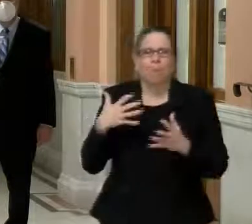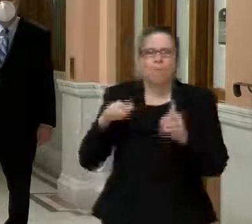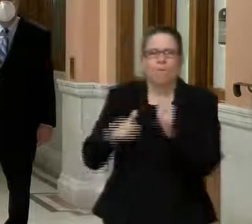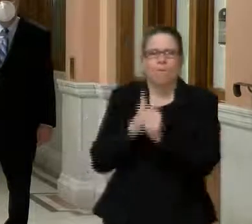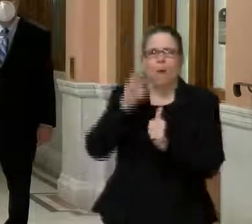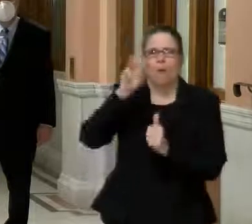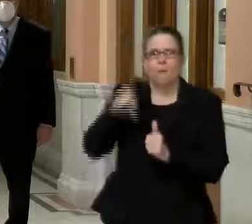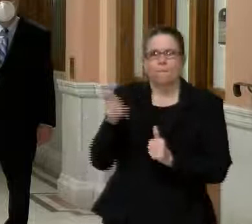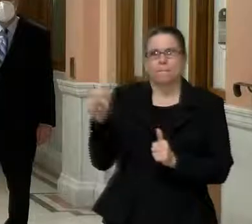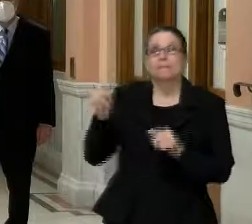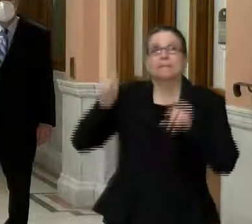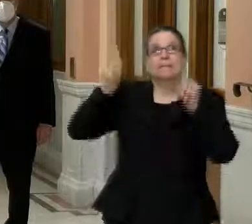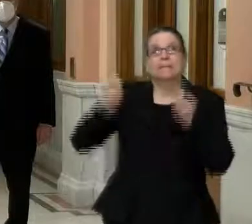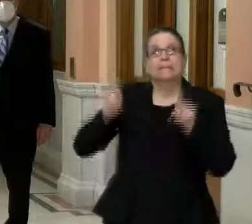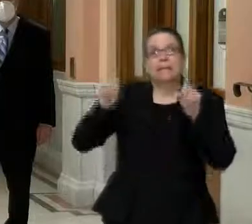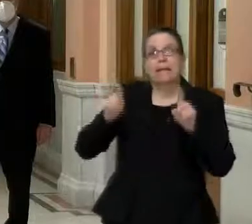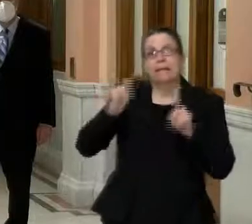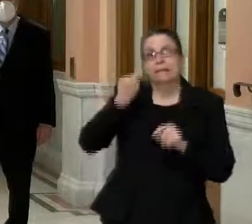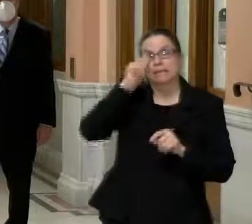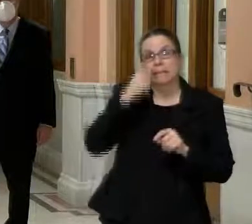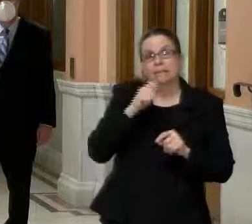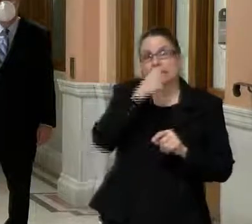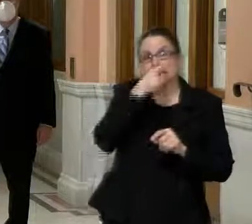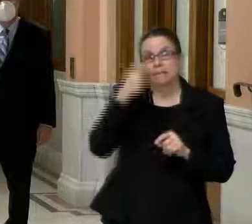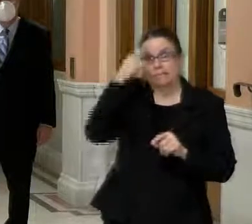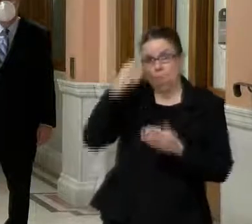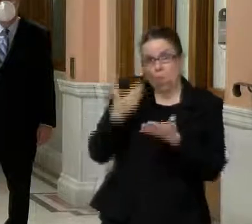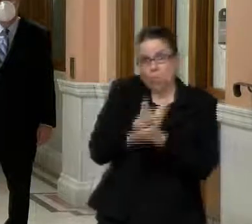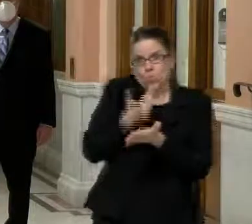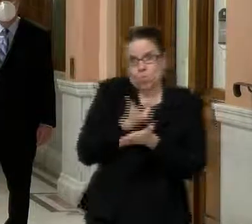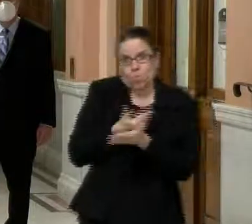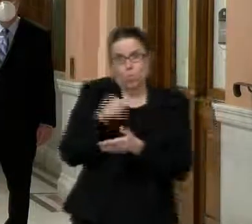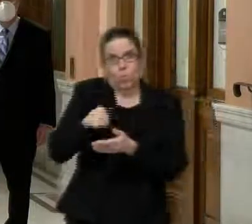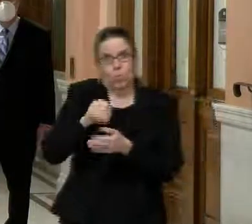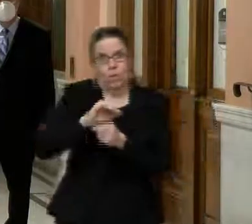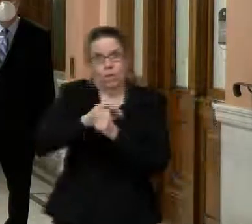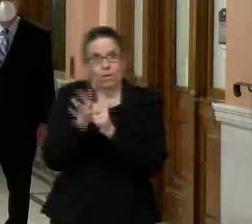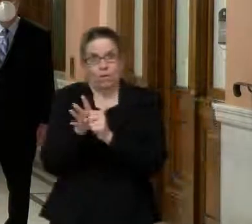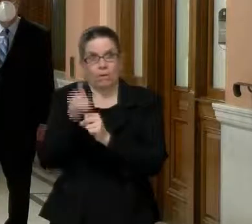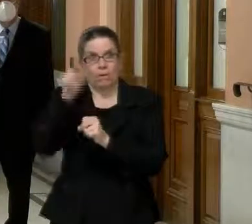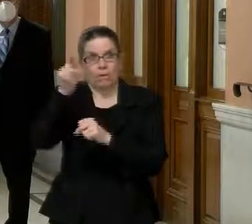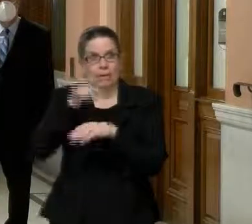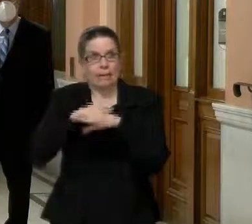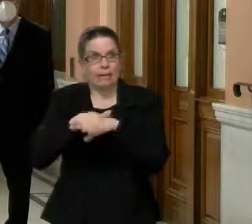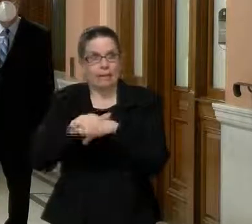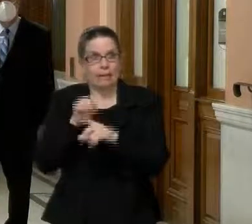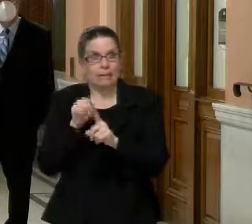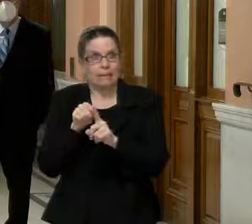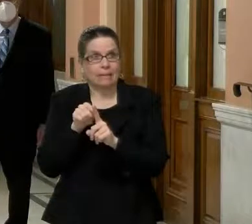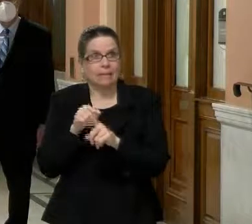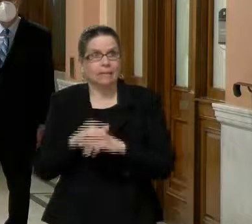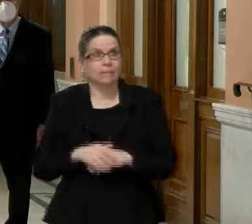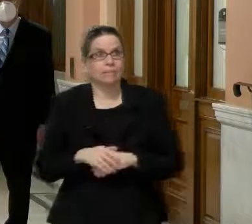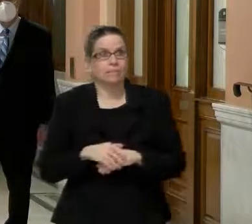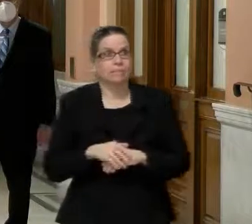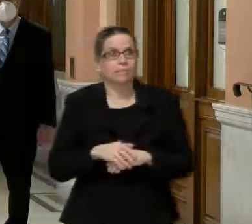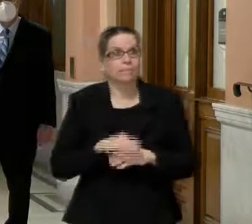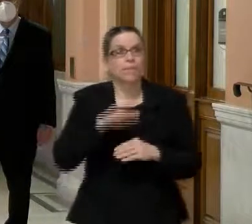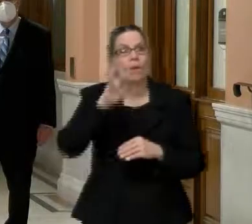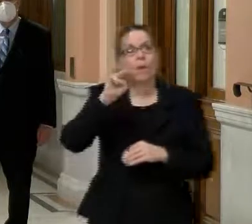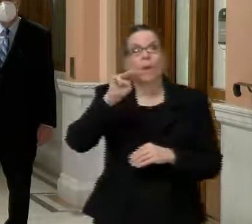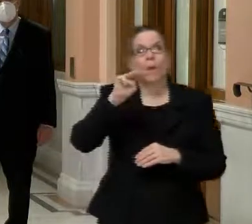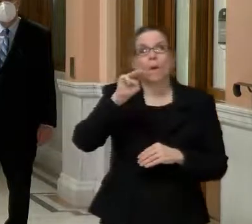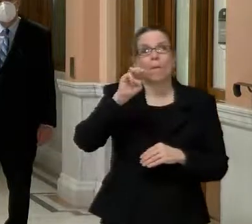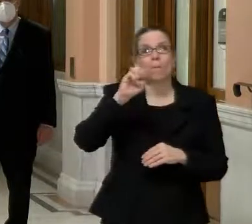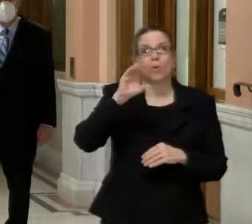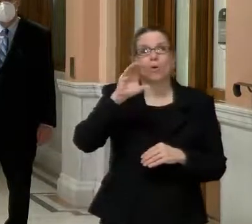variant strain? So I understanding, guess to confirm not everyone, you know, at Mercantile is getting tested or that their, their samples aren't getting tested. just specific